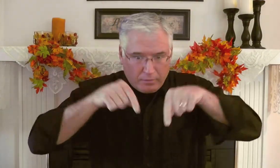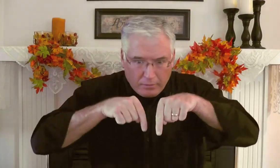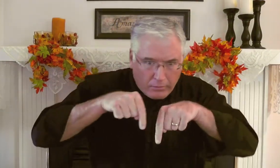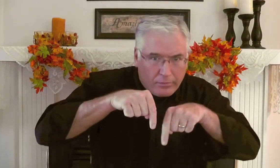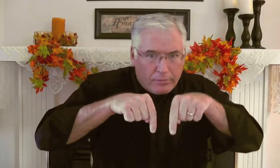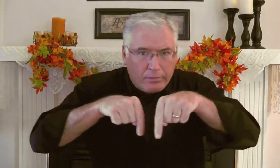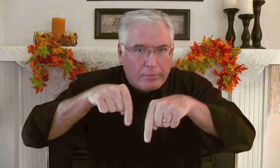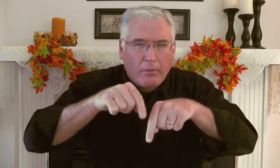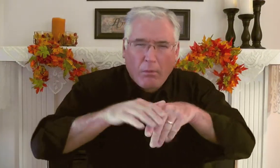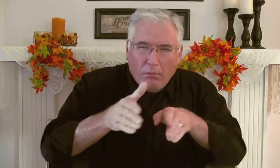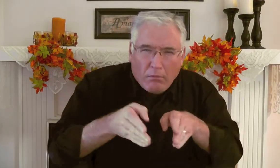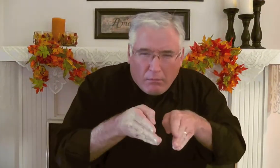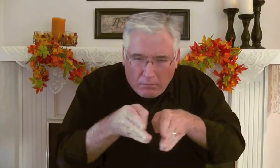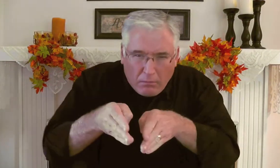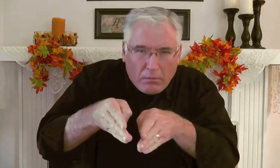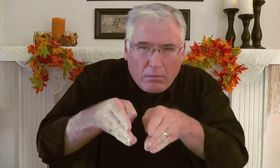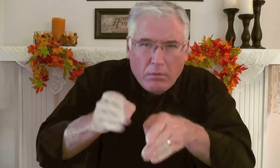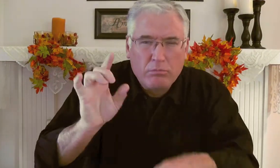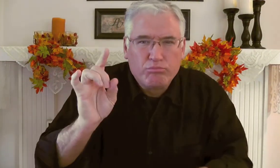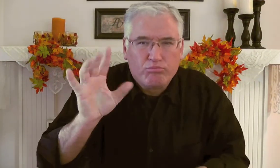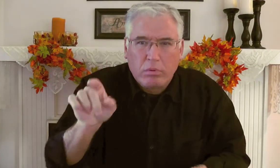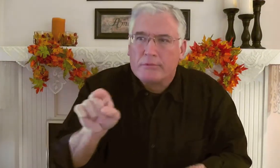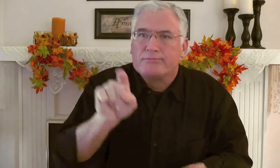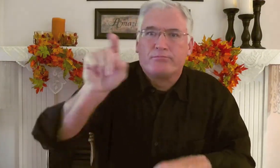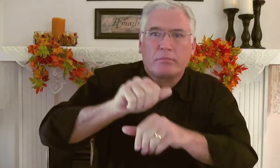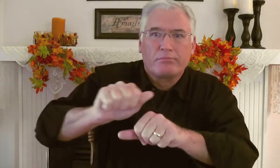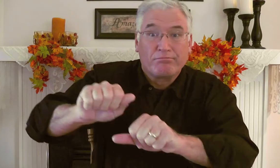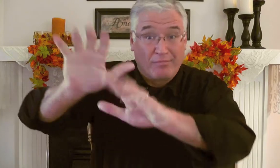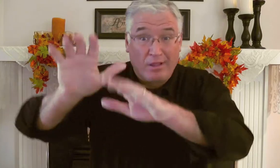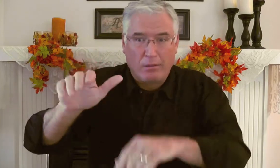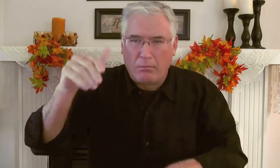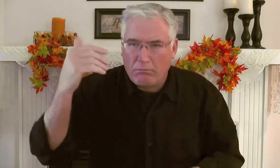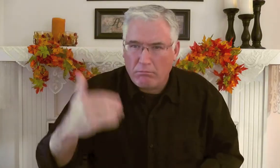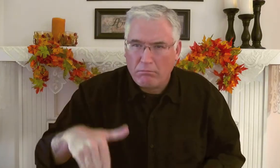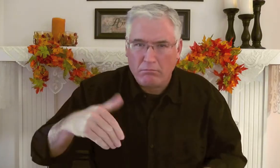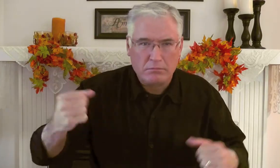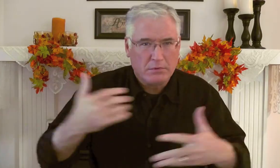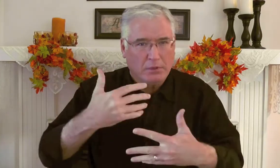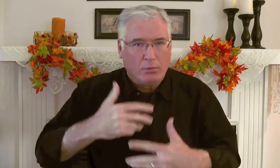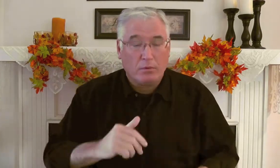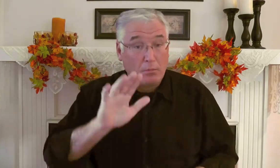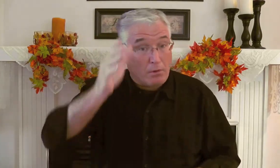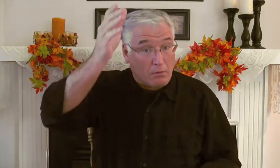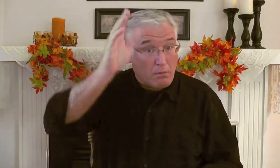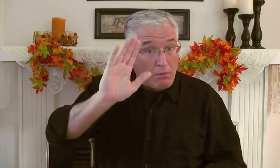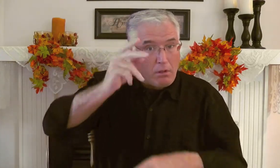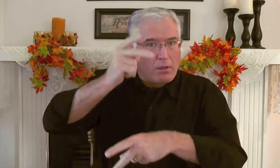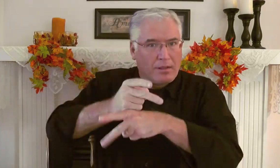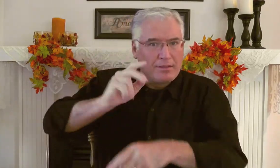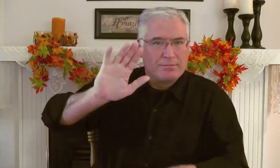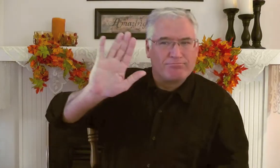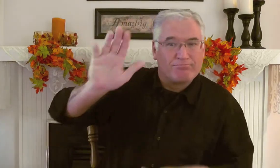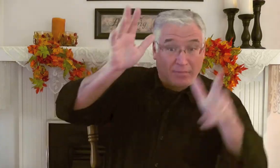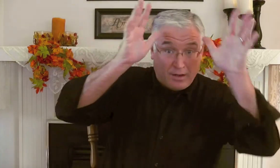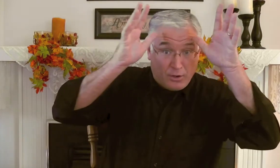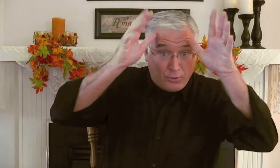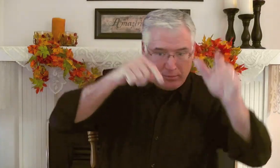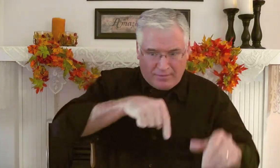A deer that is trying to walk on a narrow path up on the mountains can be pretty scary. Very narrow path. But God